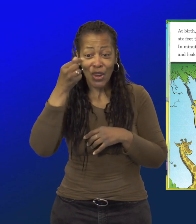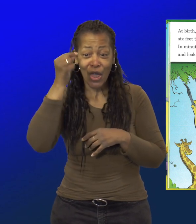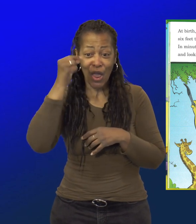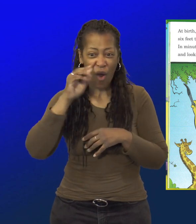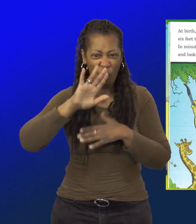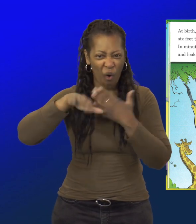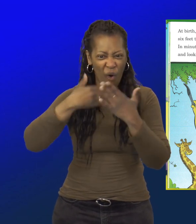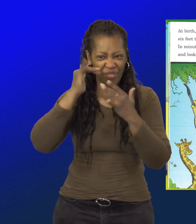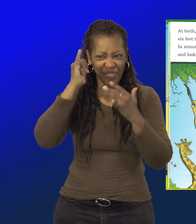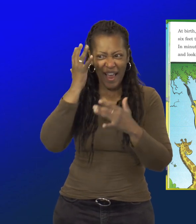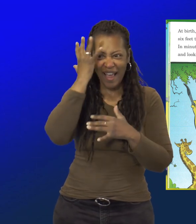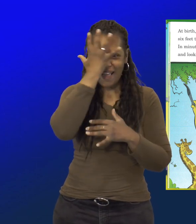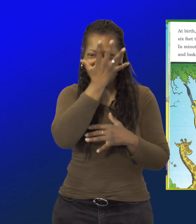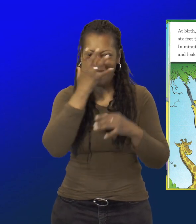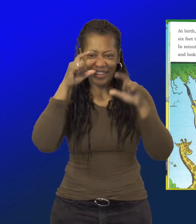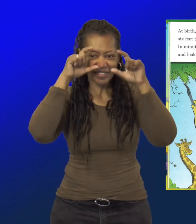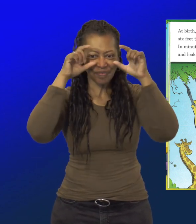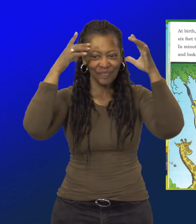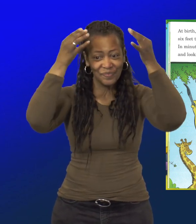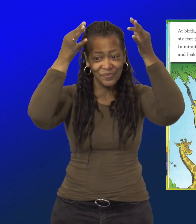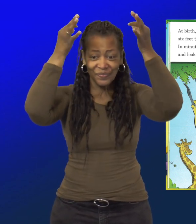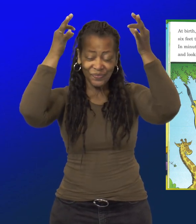grit and the bugs and all of that.